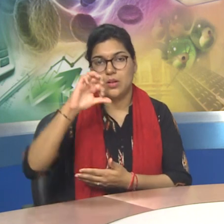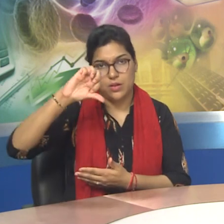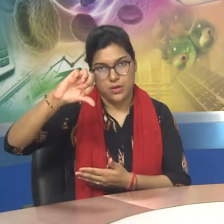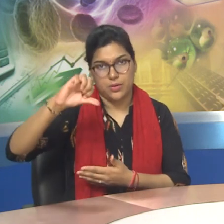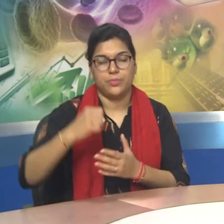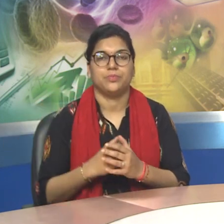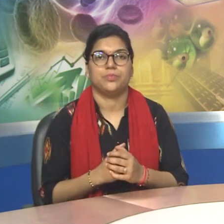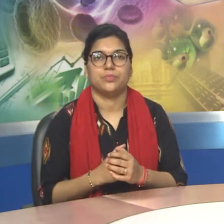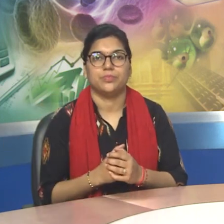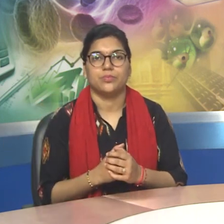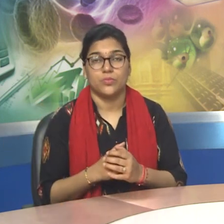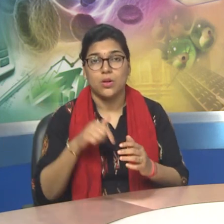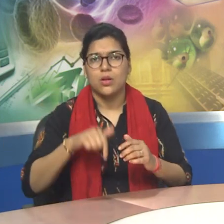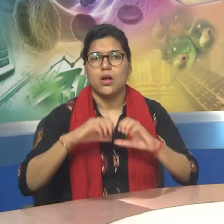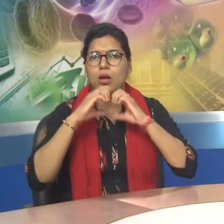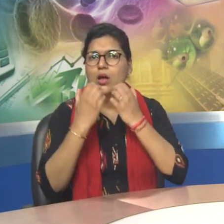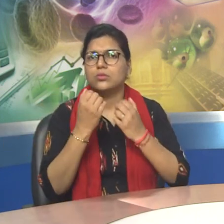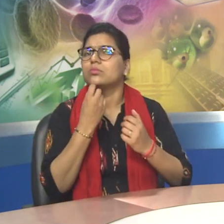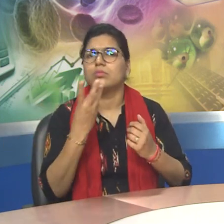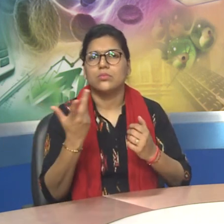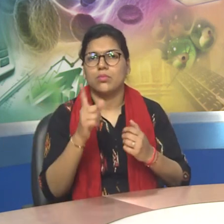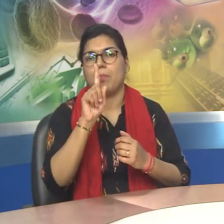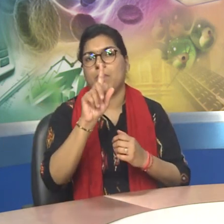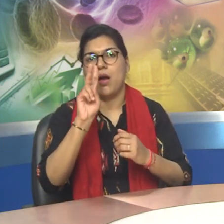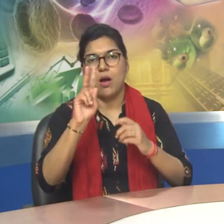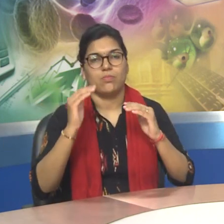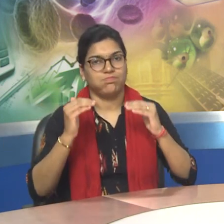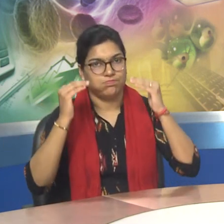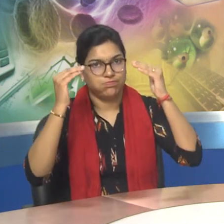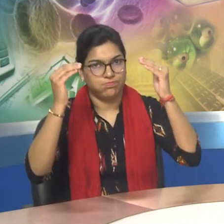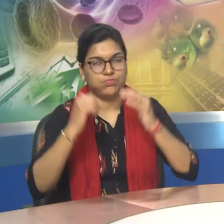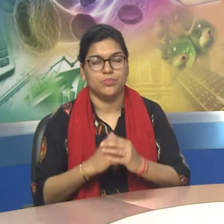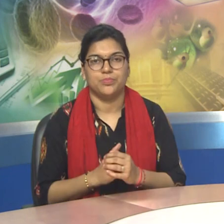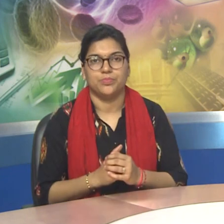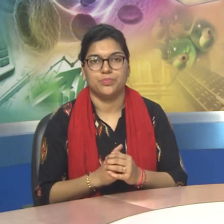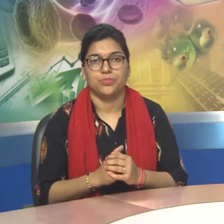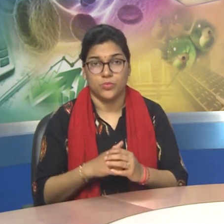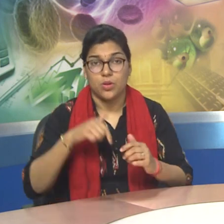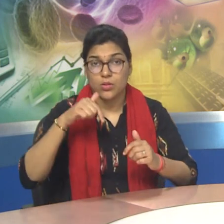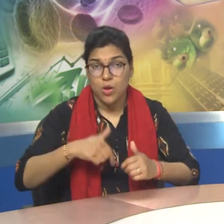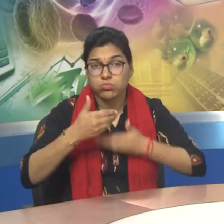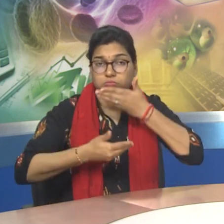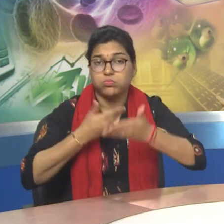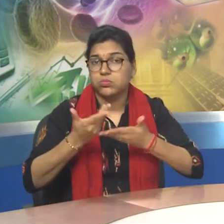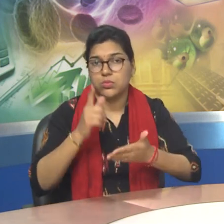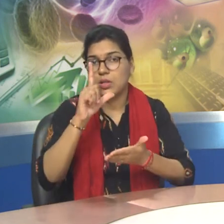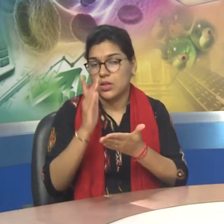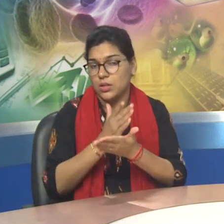Library and Information Science Code 339 Senior Secondary